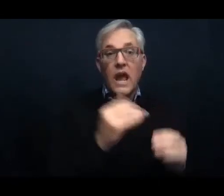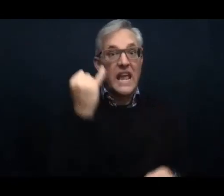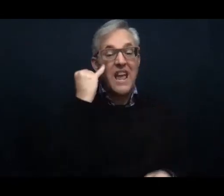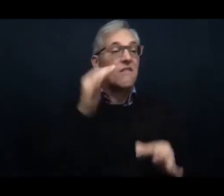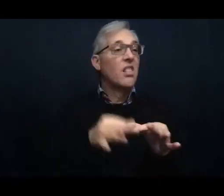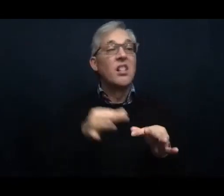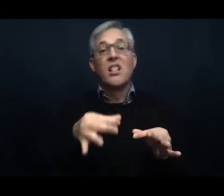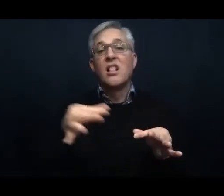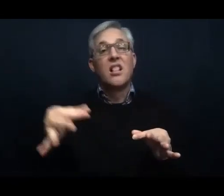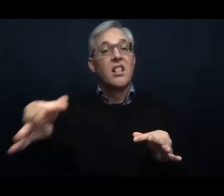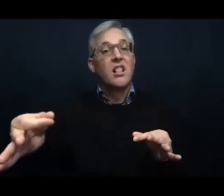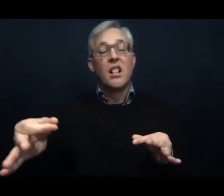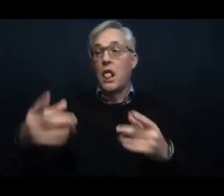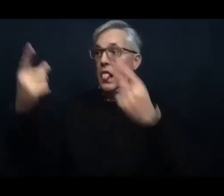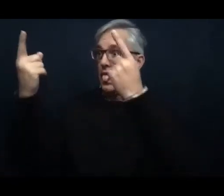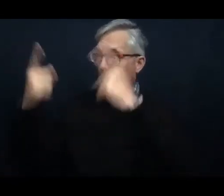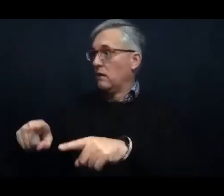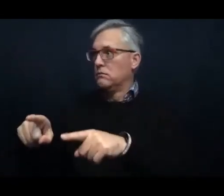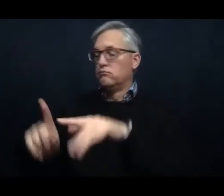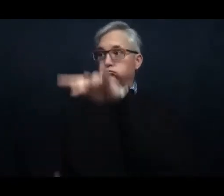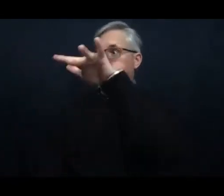only survive mode.